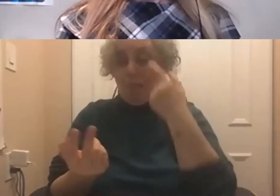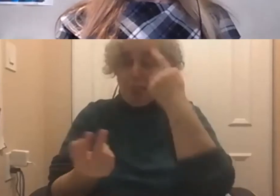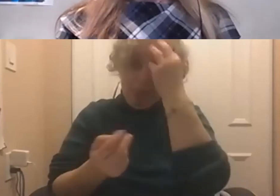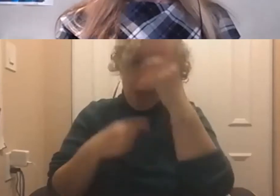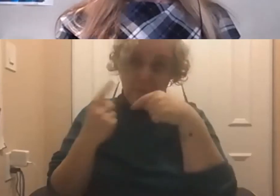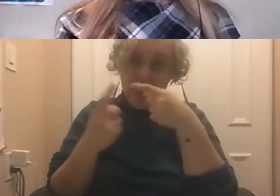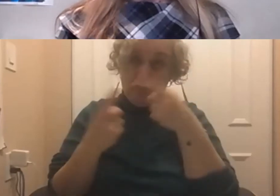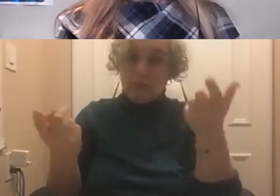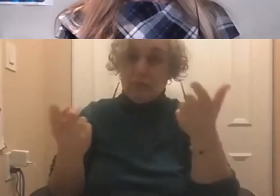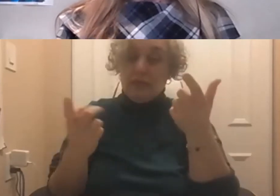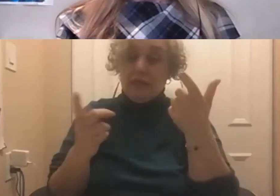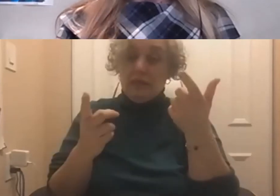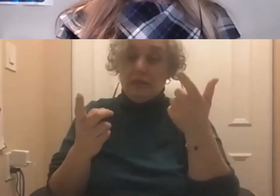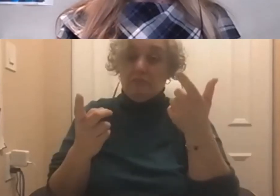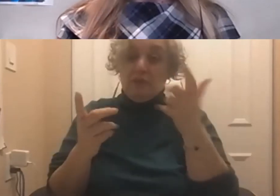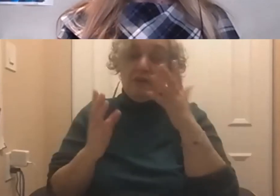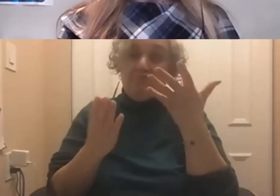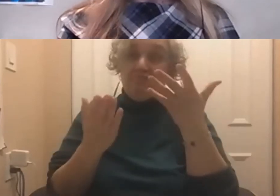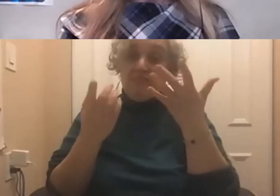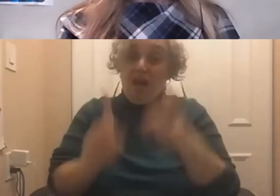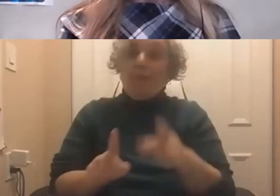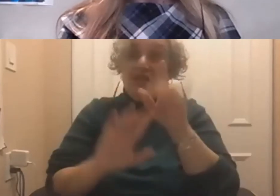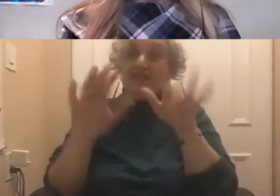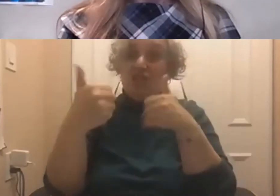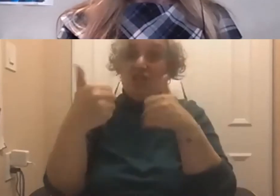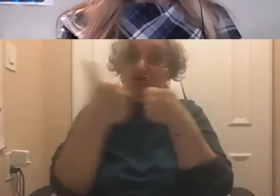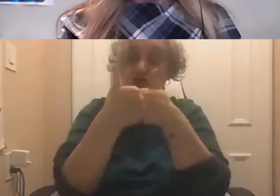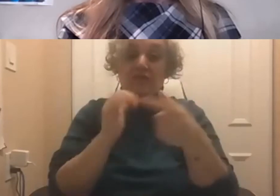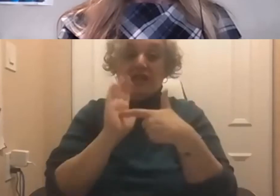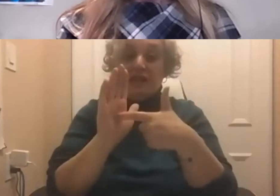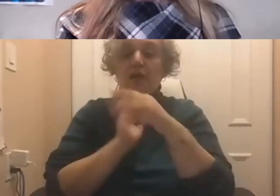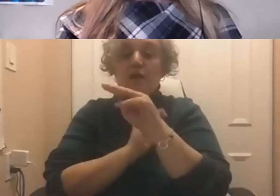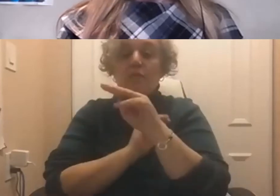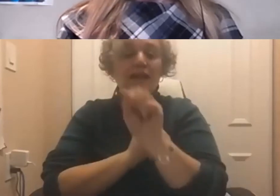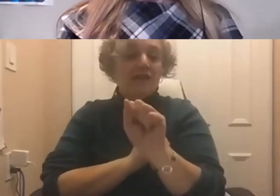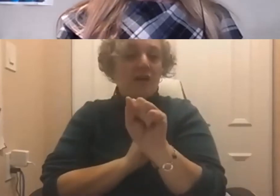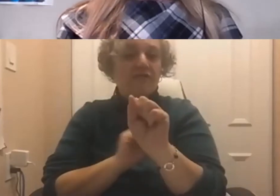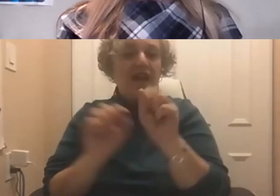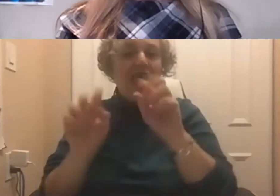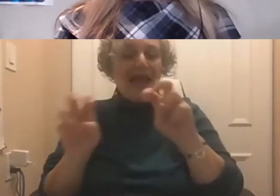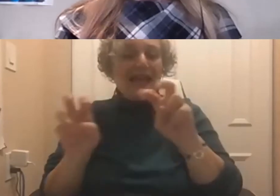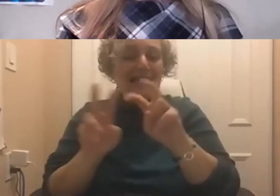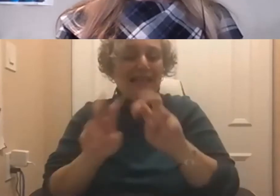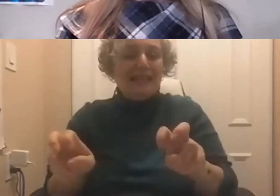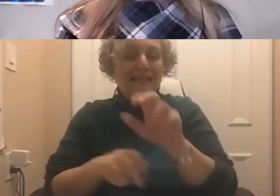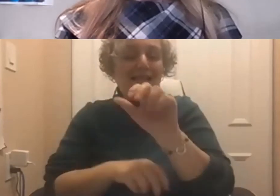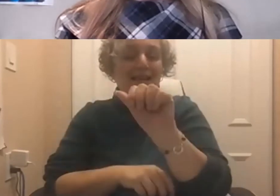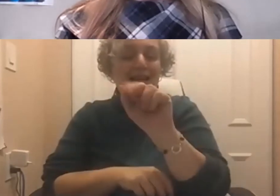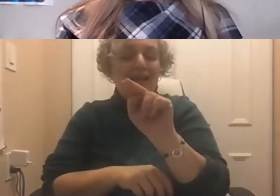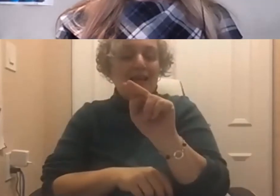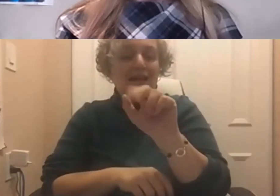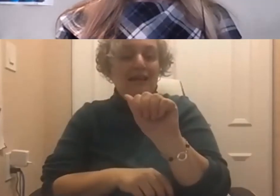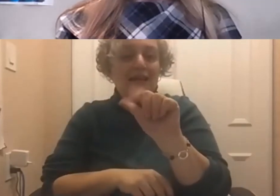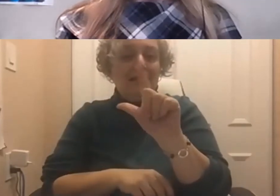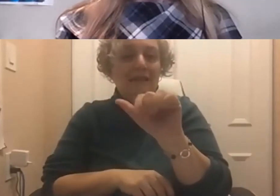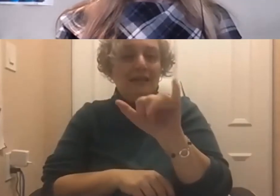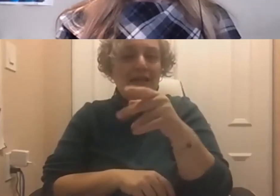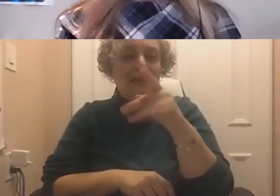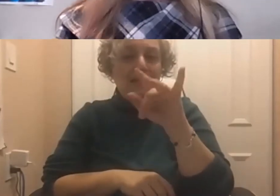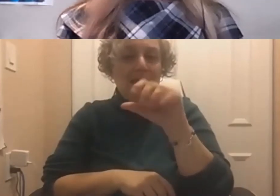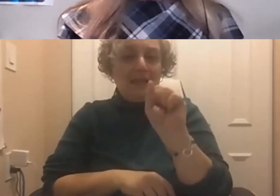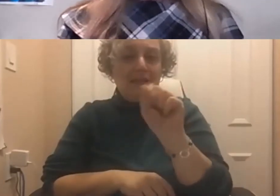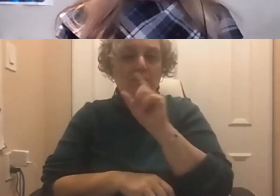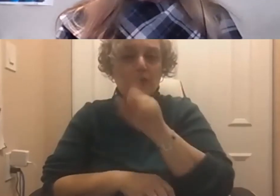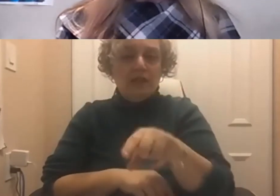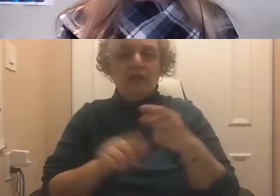of cases where this is a challenge? mean, they bring up Microsoft Analytics as one of those tools. Although,